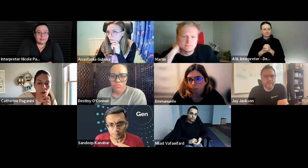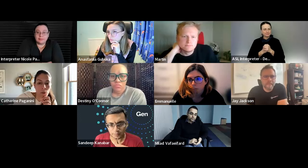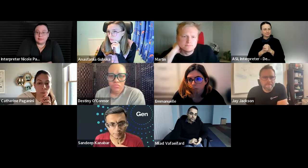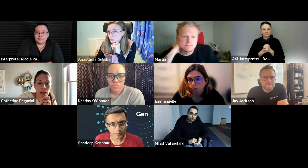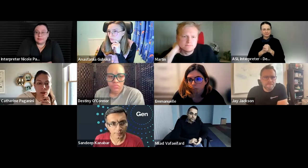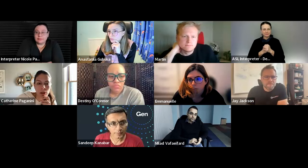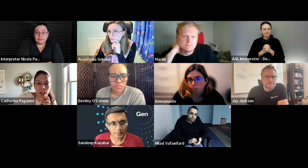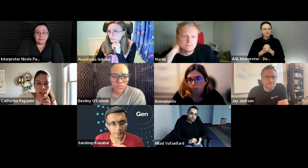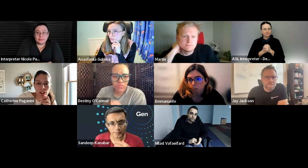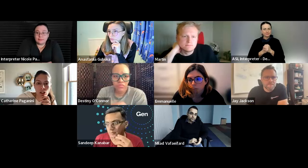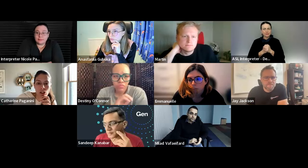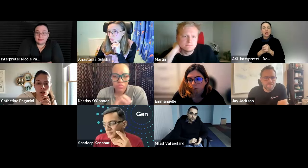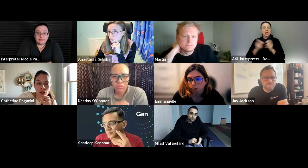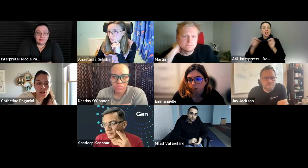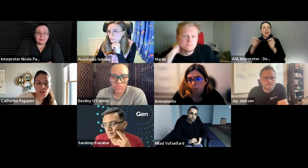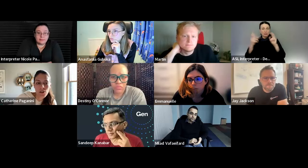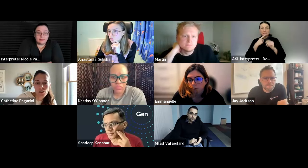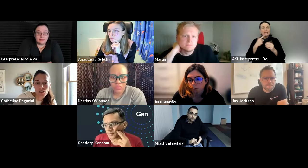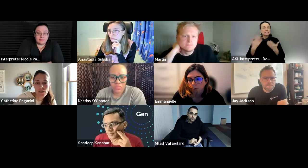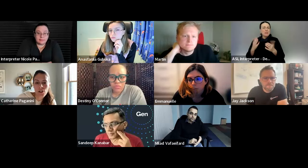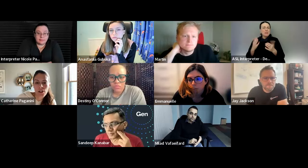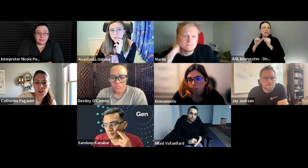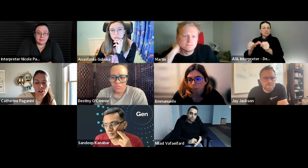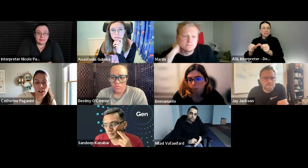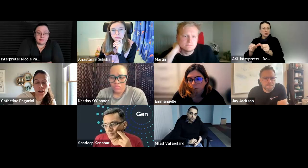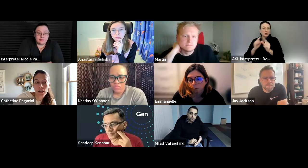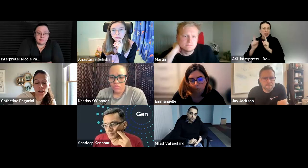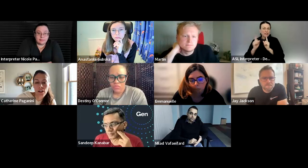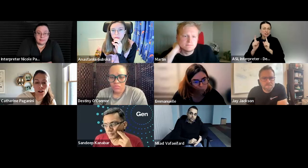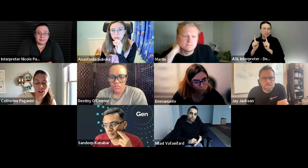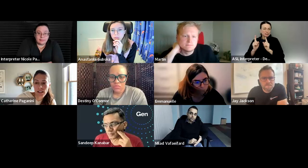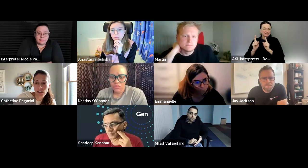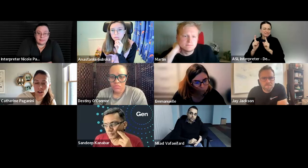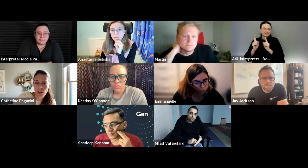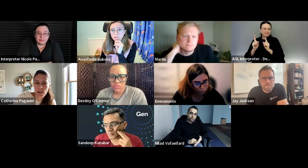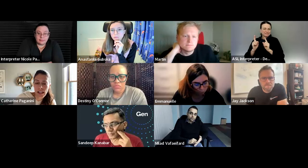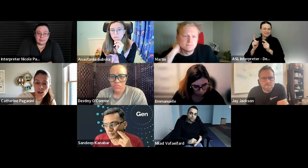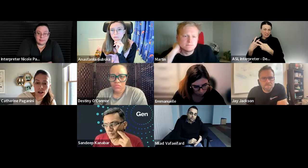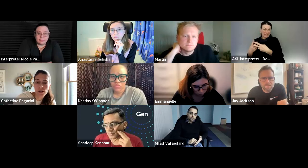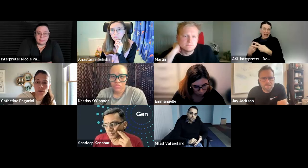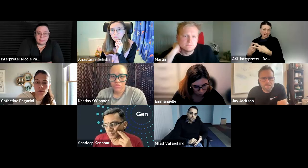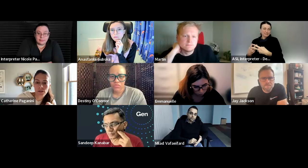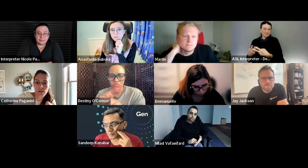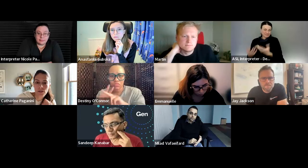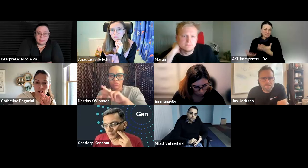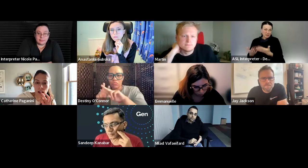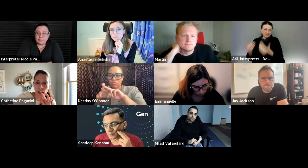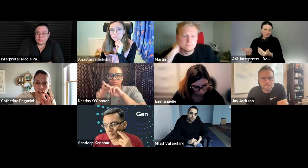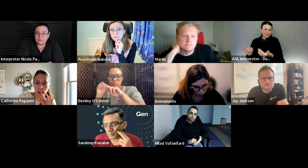okay maybe we can just continue the conversation on on our slack channel